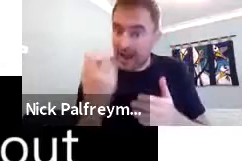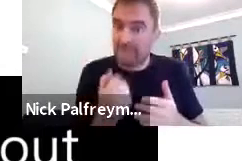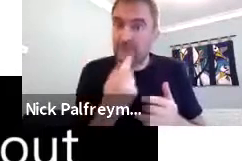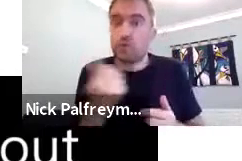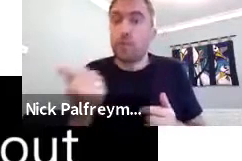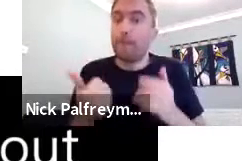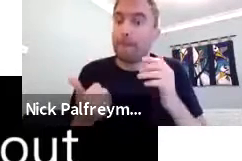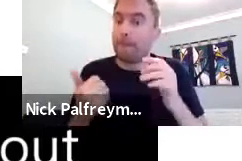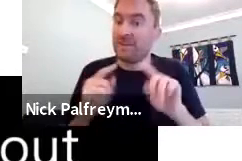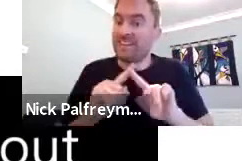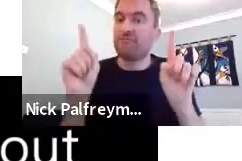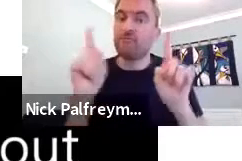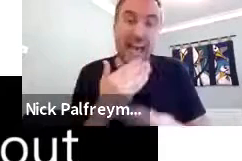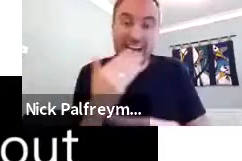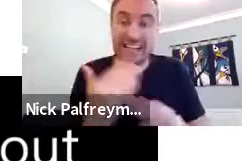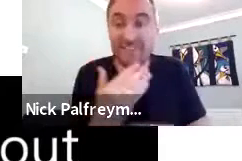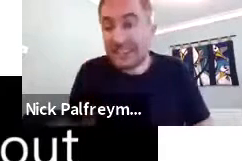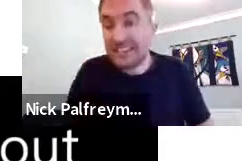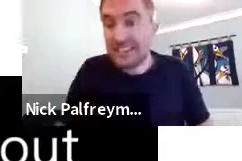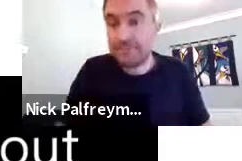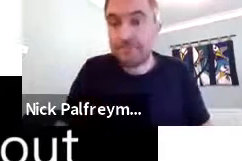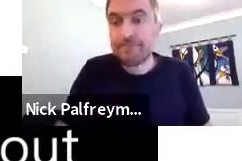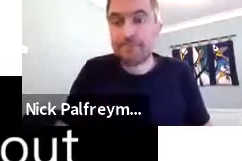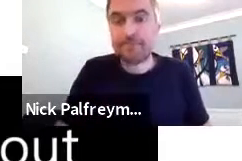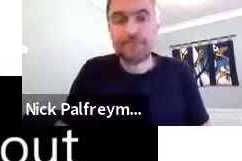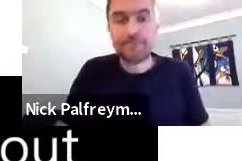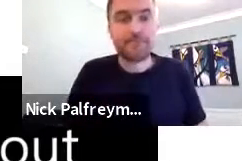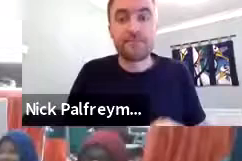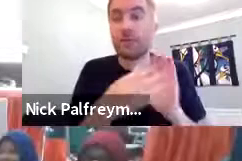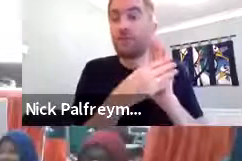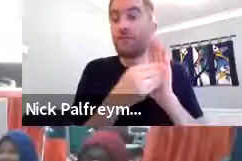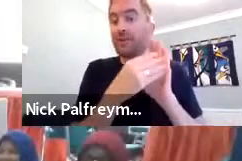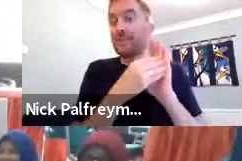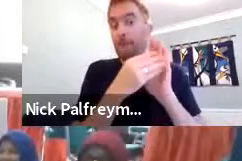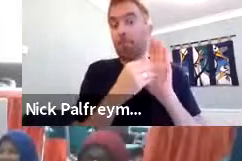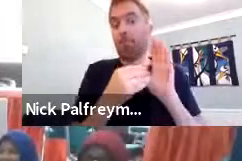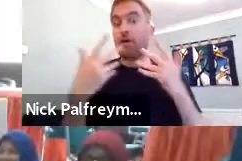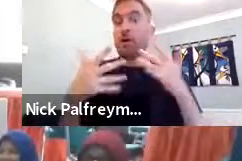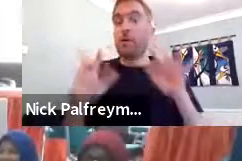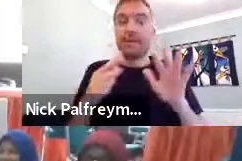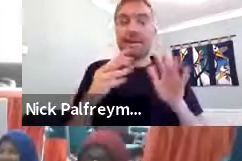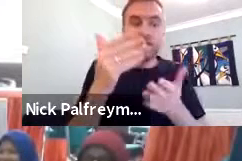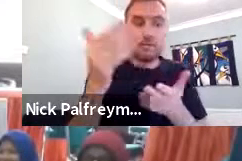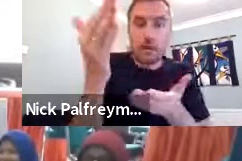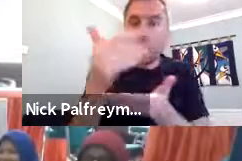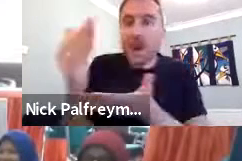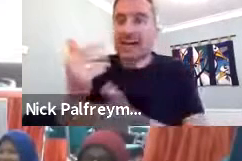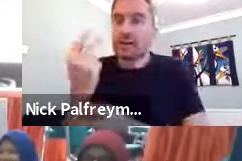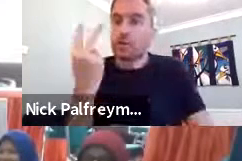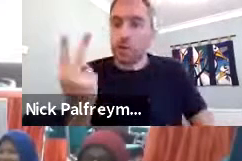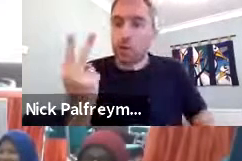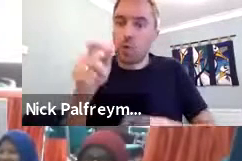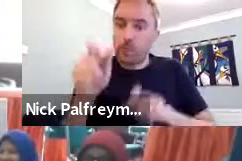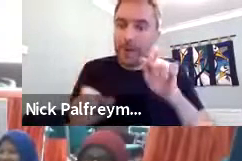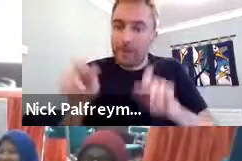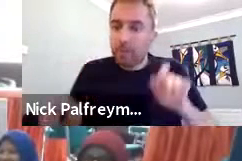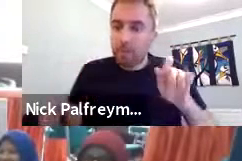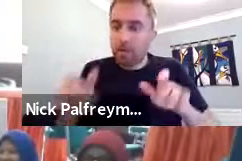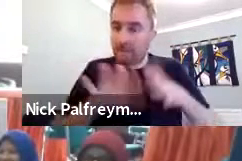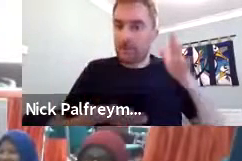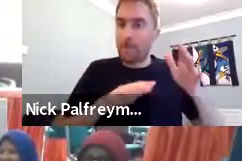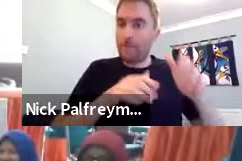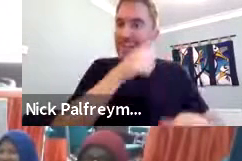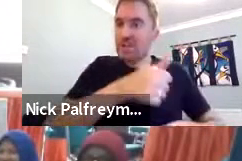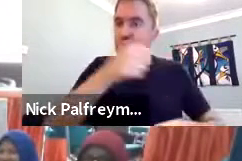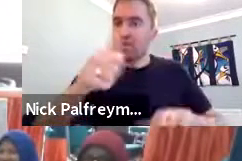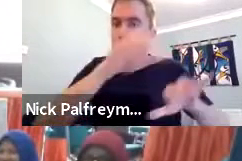are there in terms of geography, but there are some different activities that we did. So we